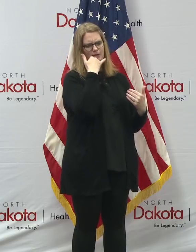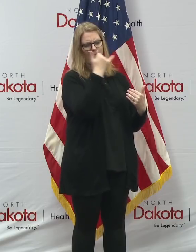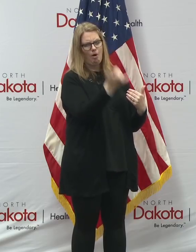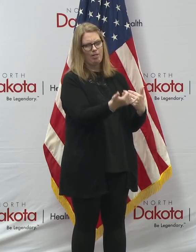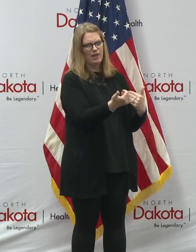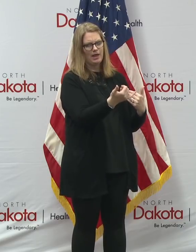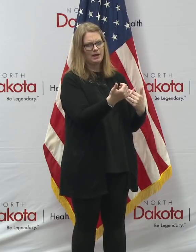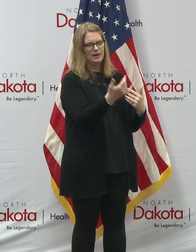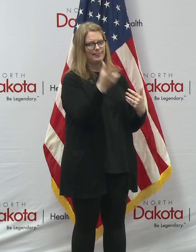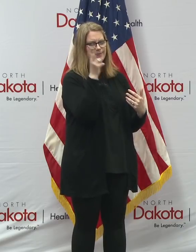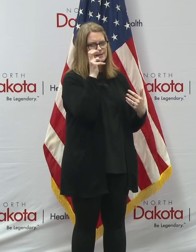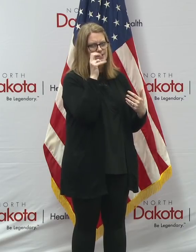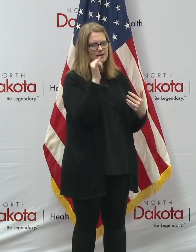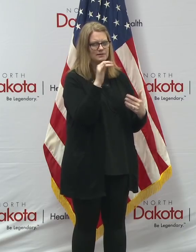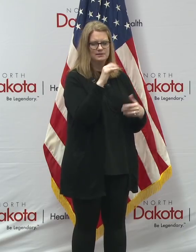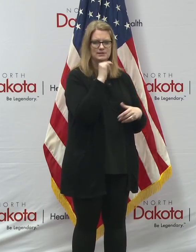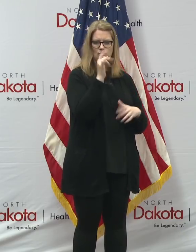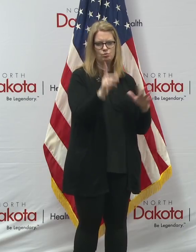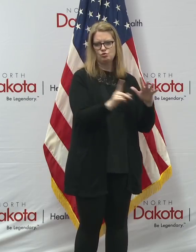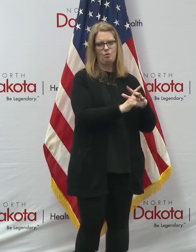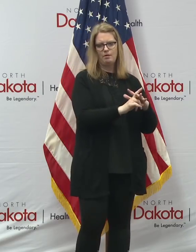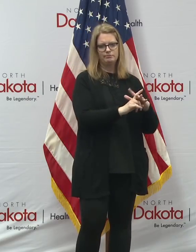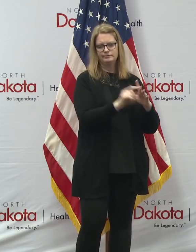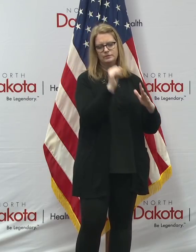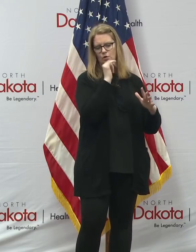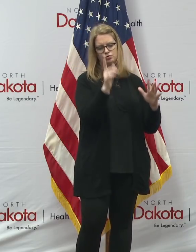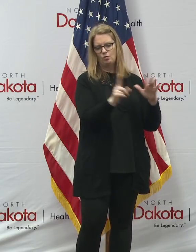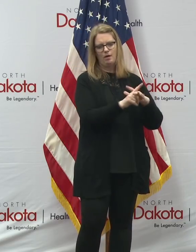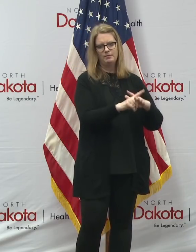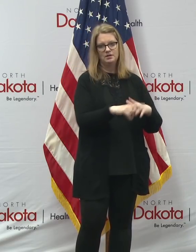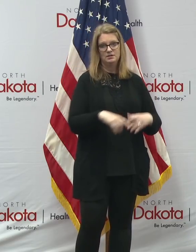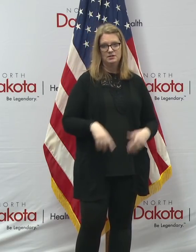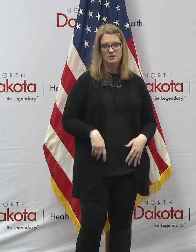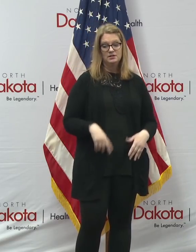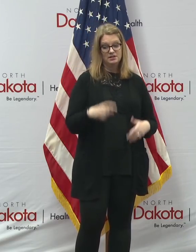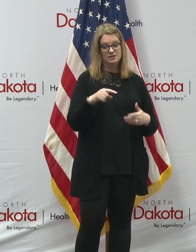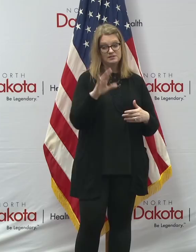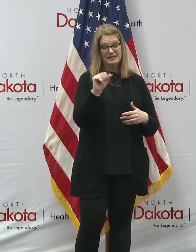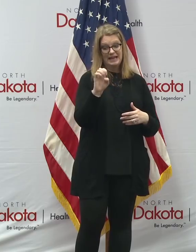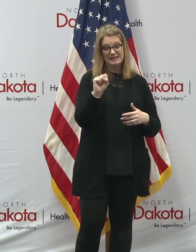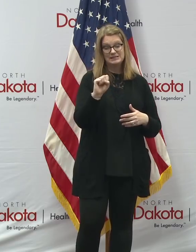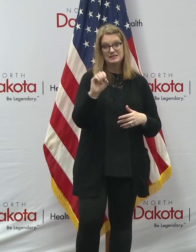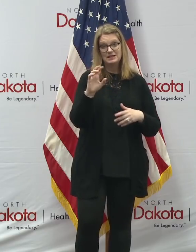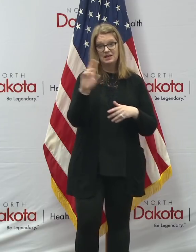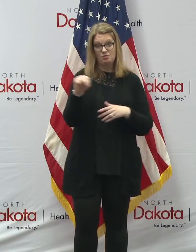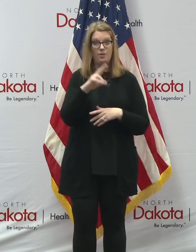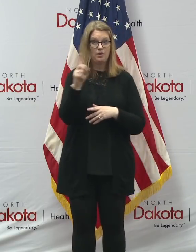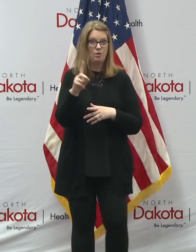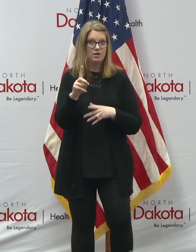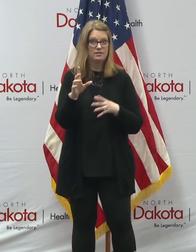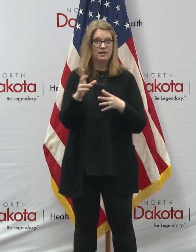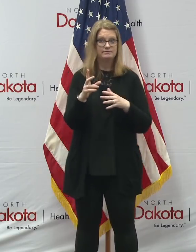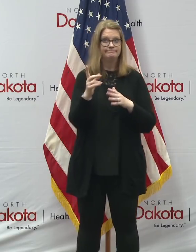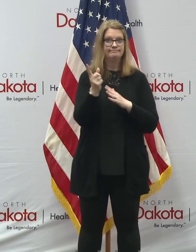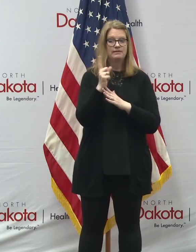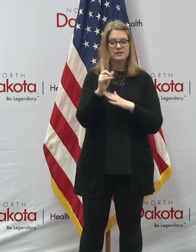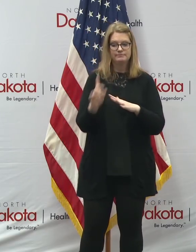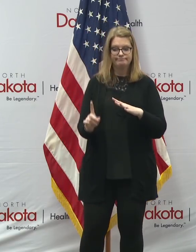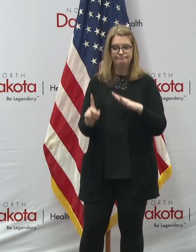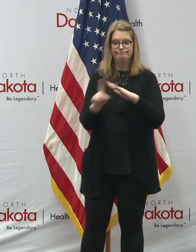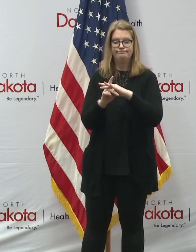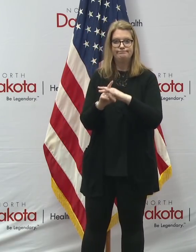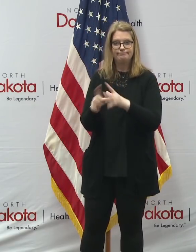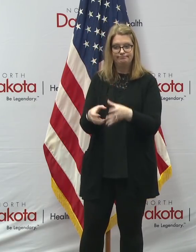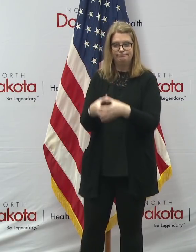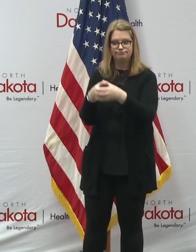show up. Because as I said, we do have, we do have cases in North Dakota where there have been a cluster of double-digit cases